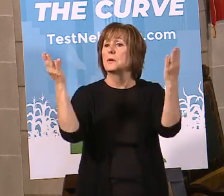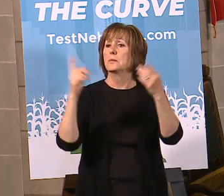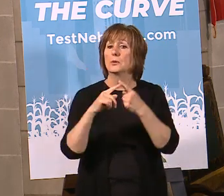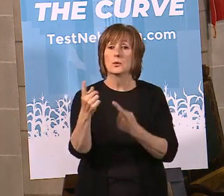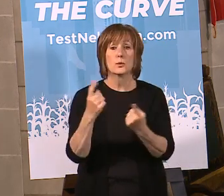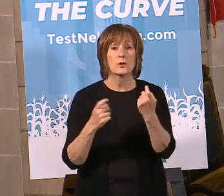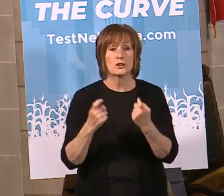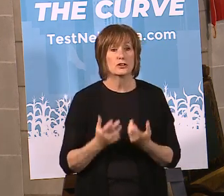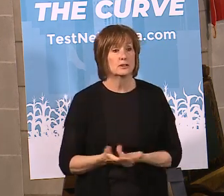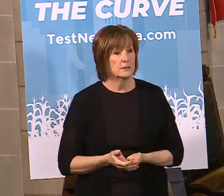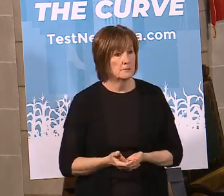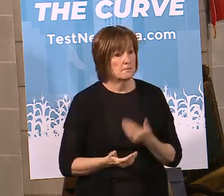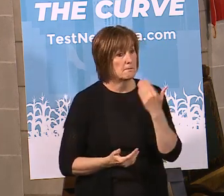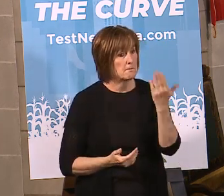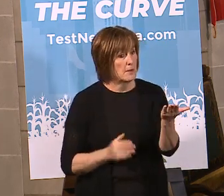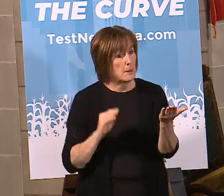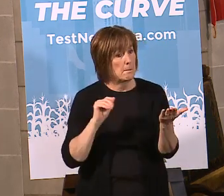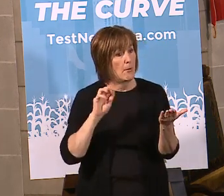to Q&A here. Martha.